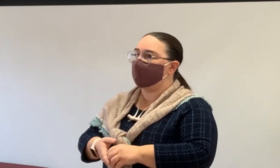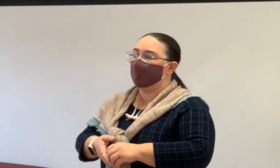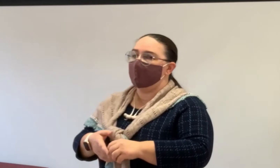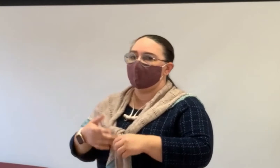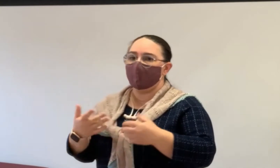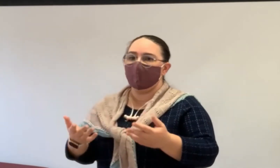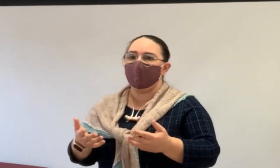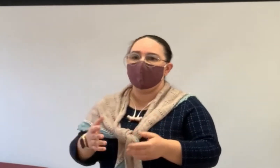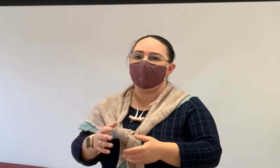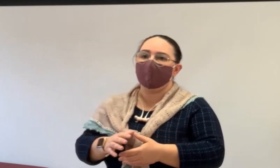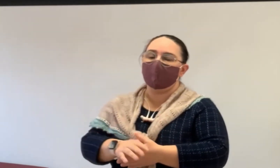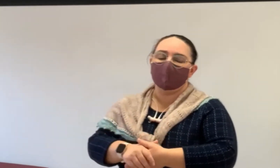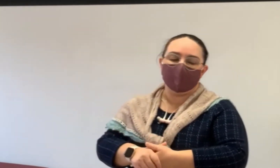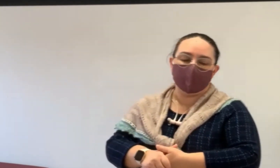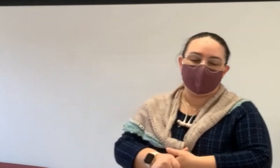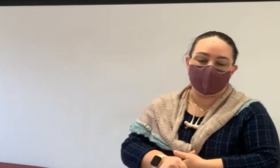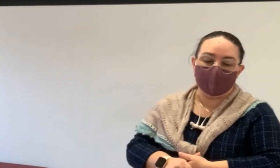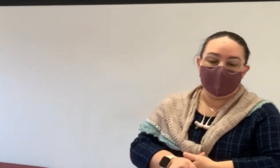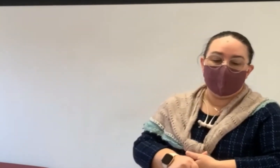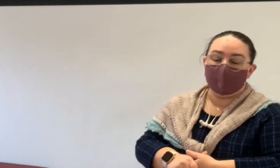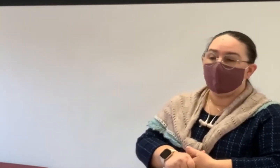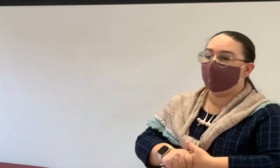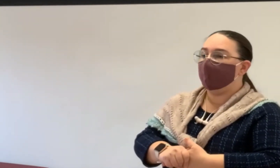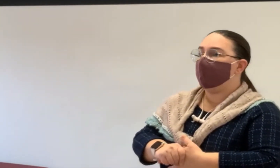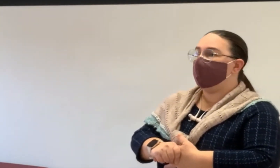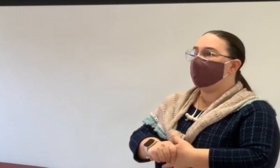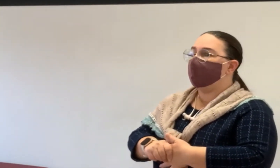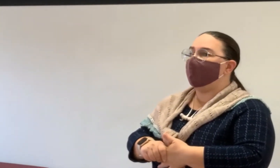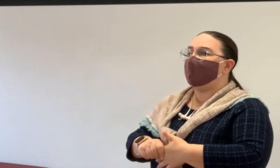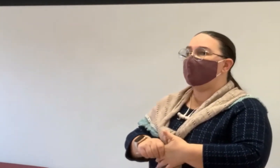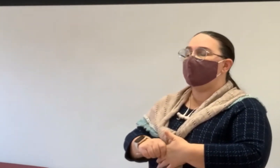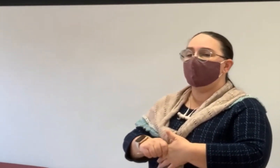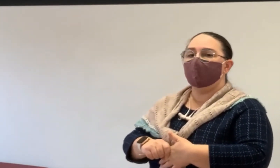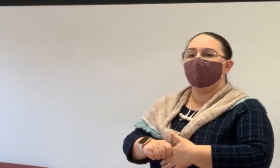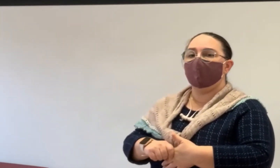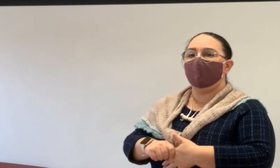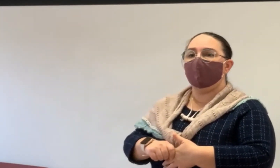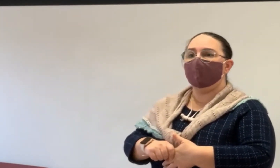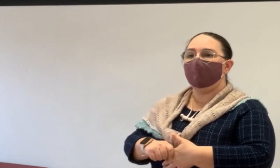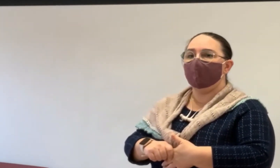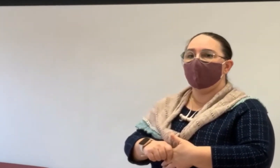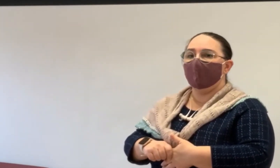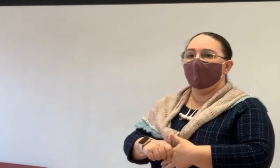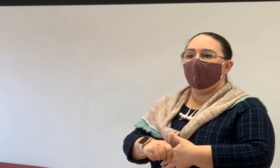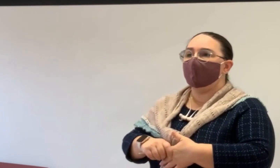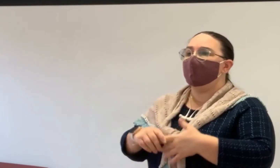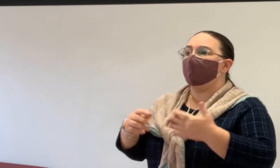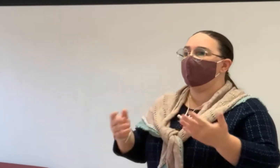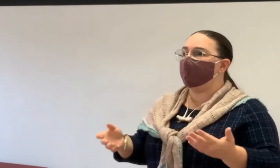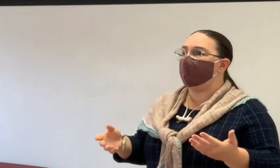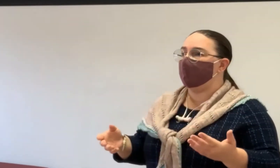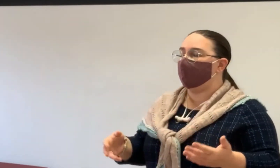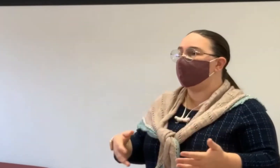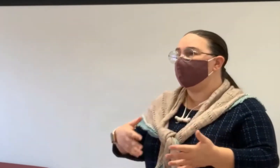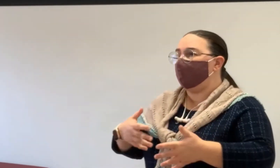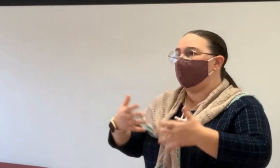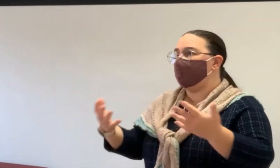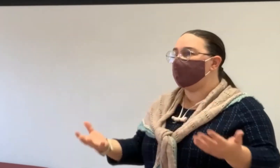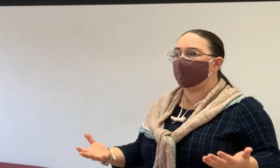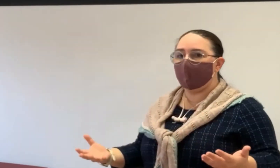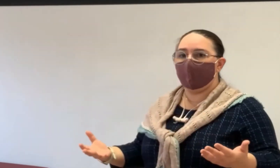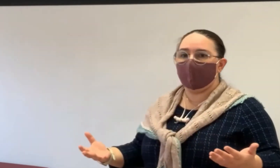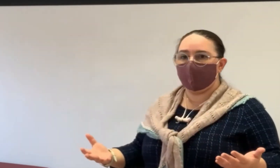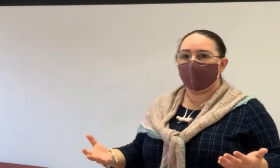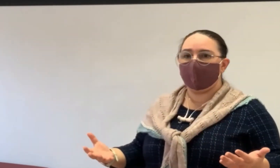utilities to keep living in that property. And then you think also, you know, is it more than you need? Are you